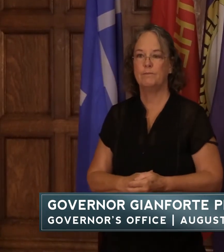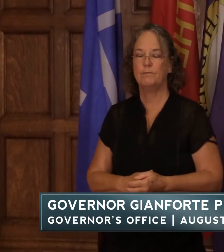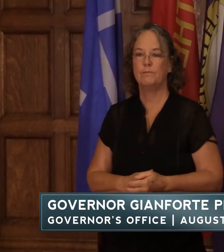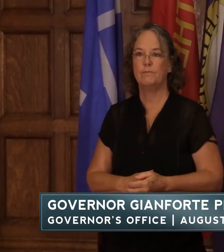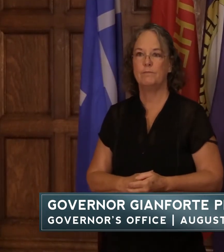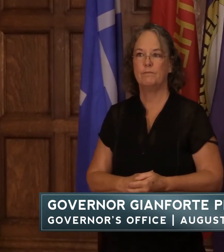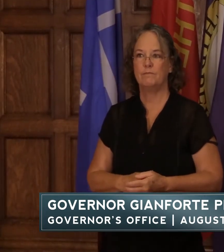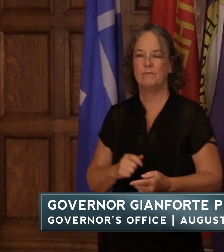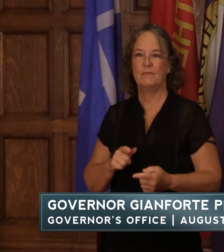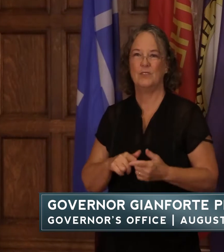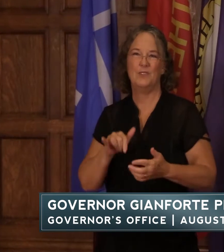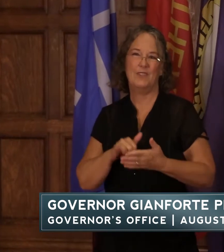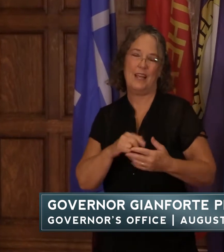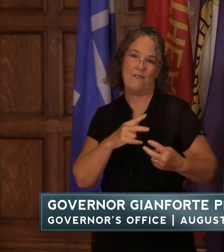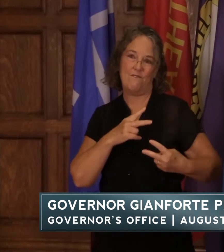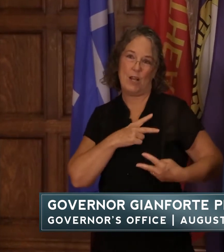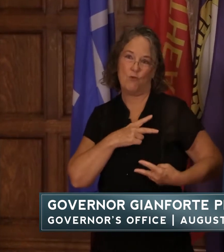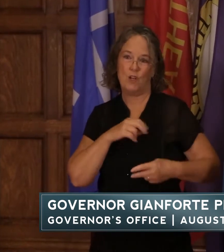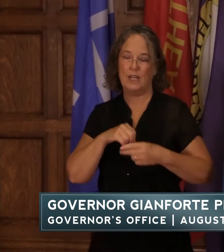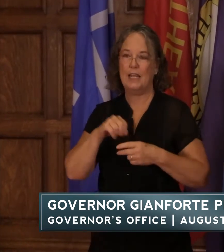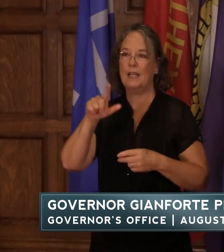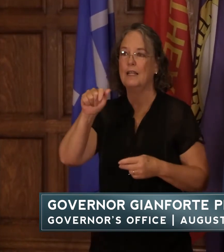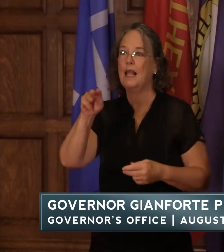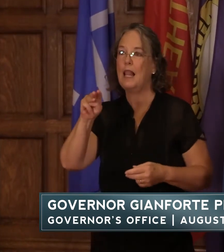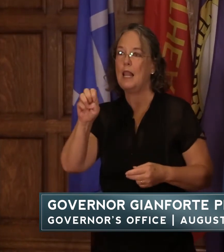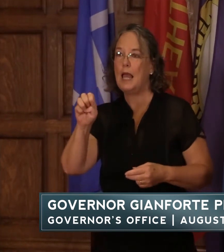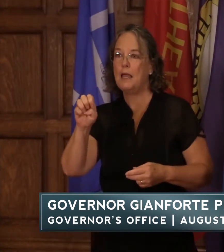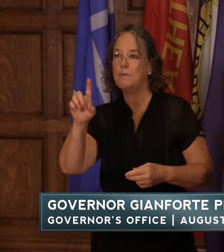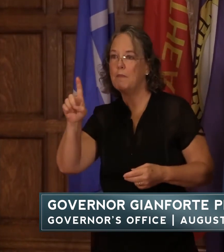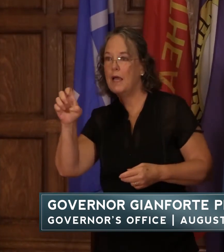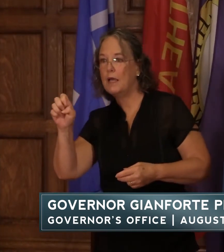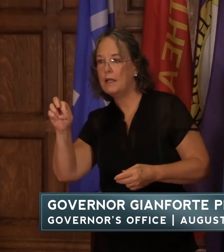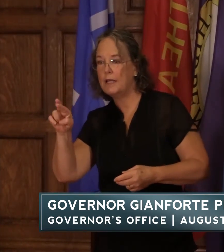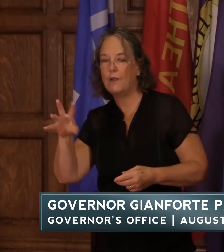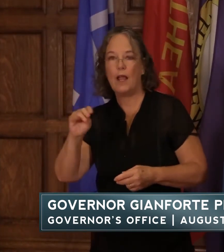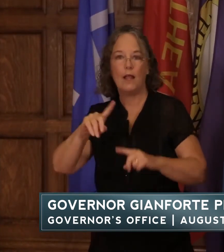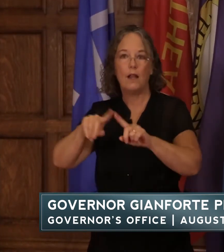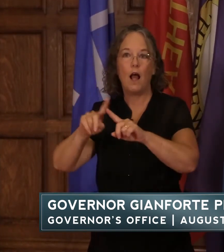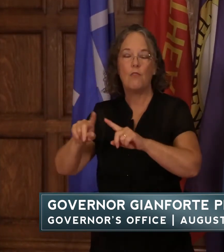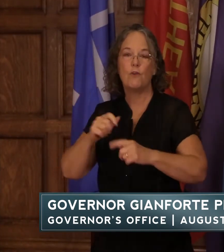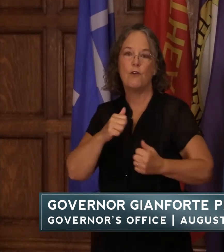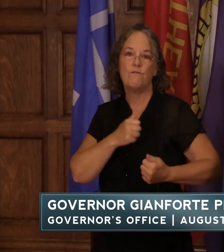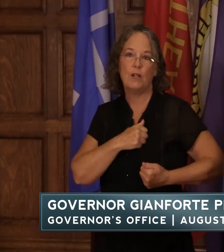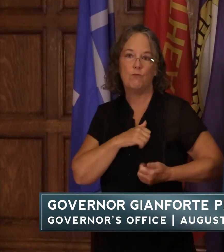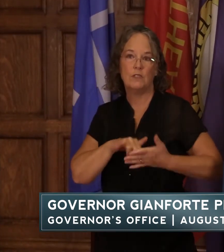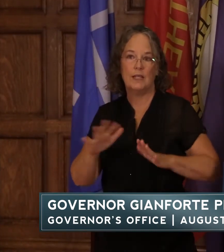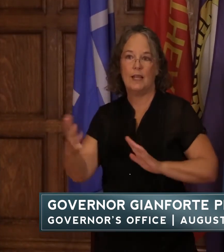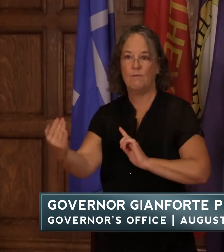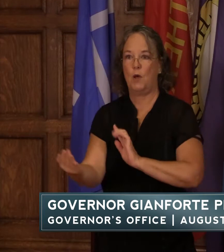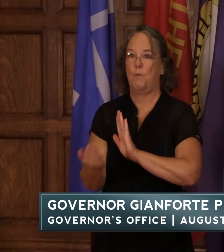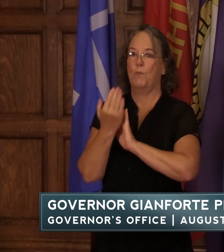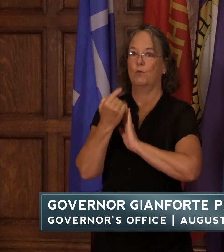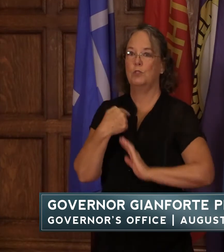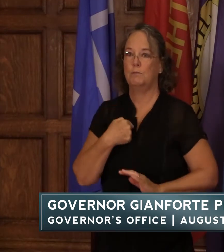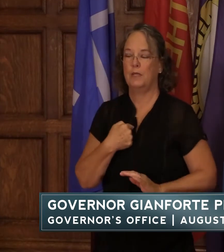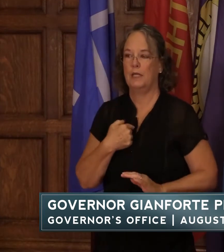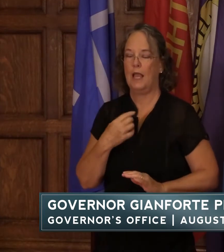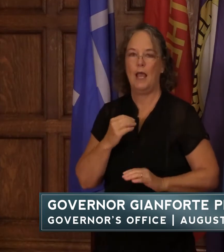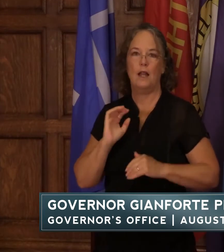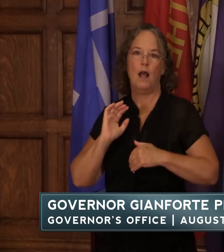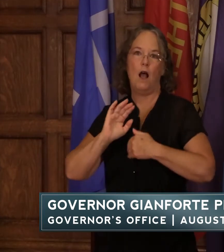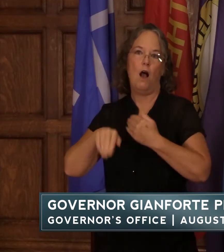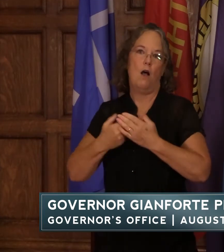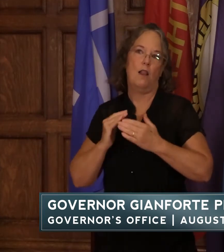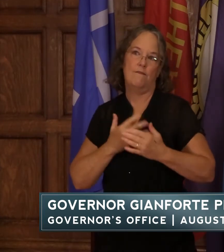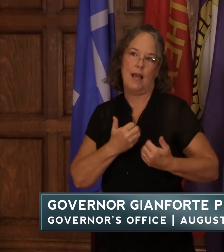to that veteran in lame deer to other veterans who have approached me and to all our troops